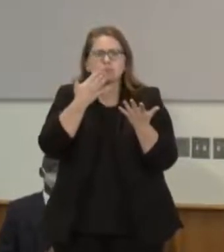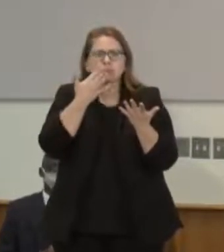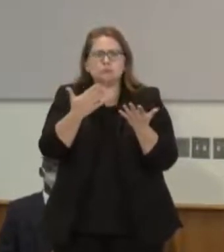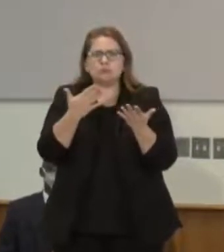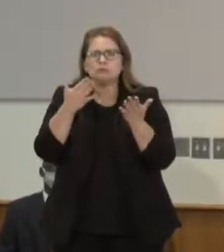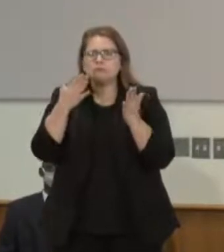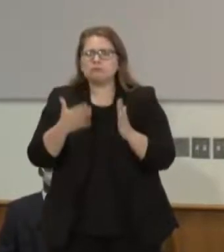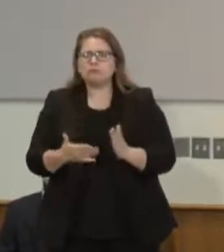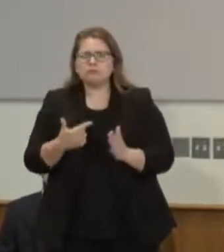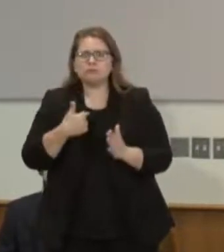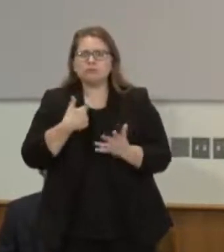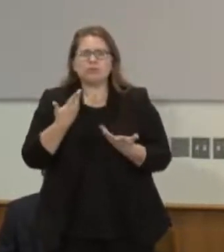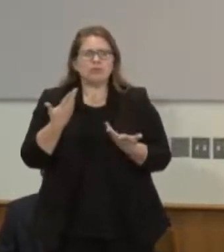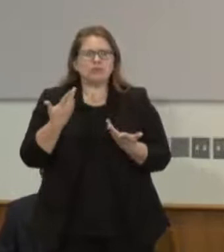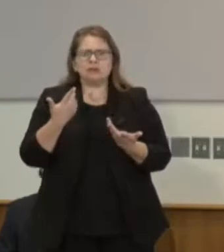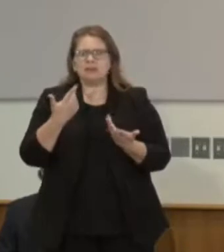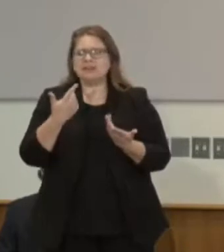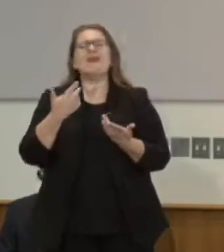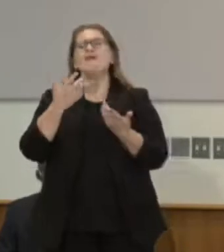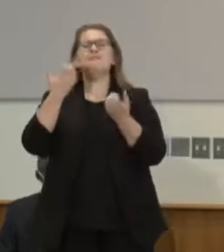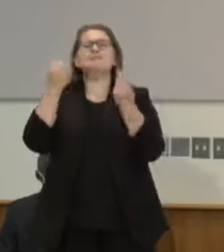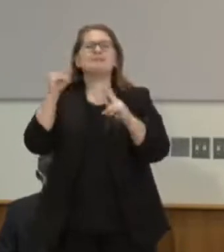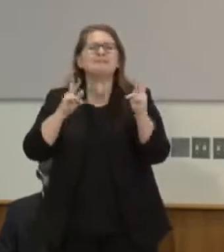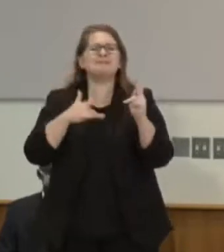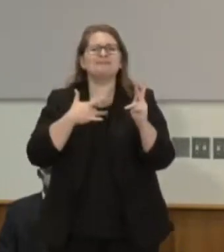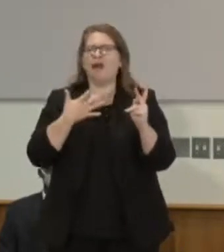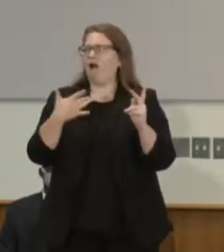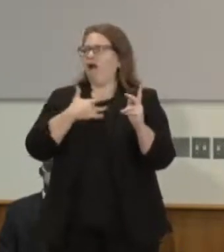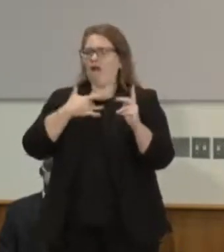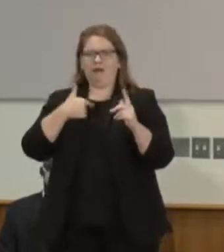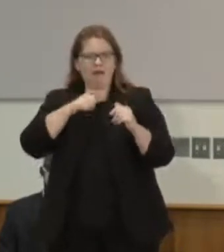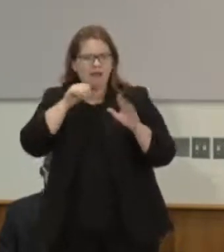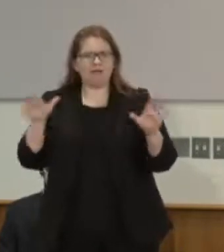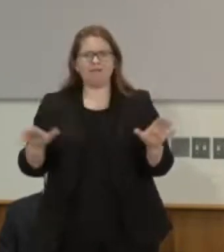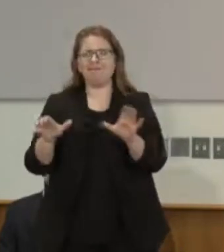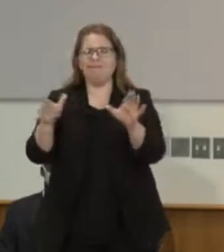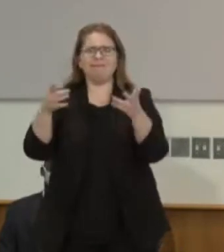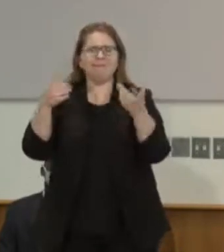and so what I'm doing right now is reclaiming my time a little bit and I